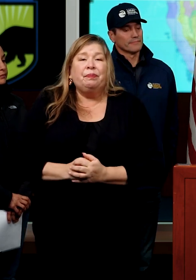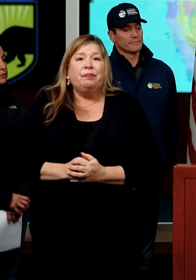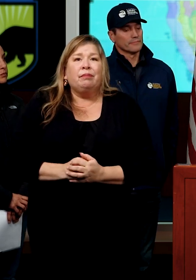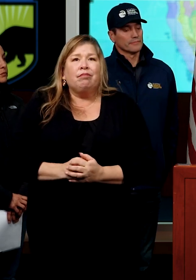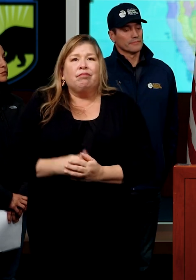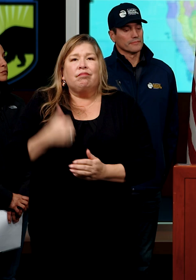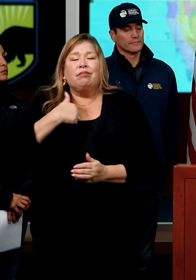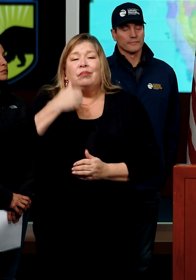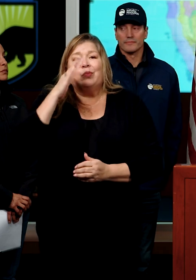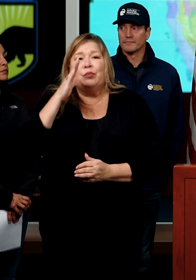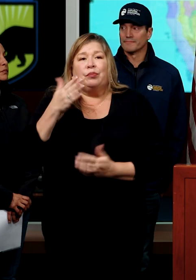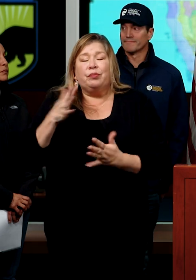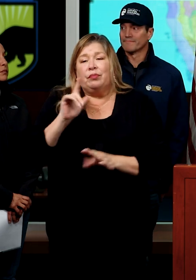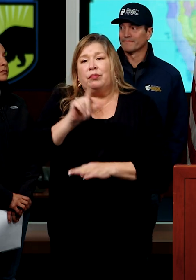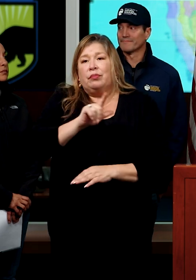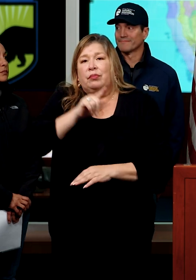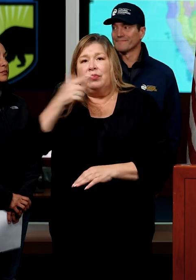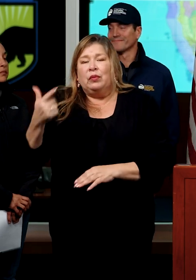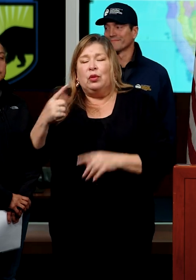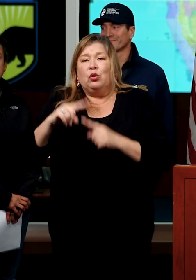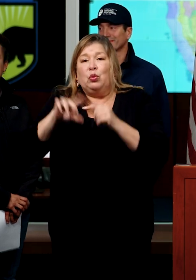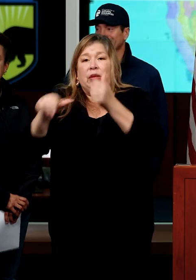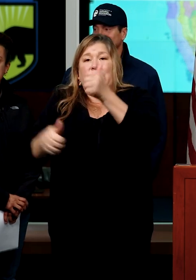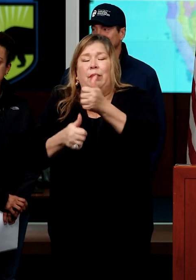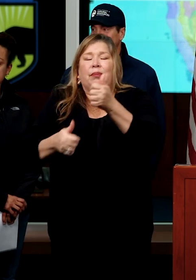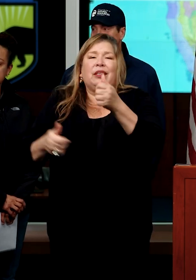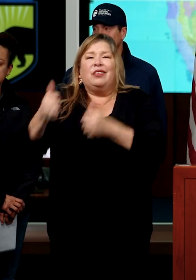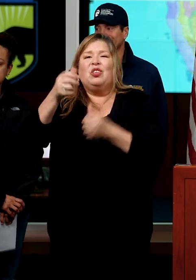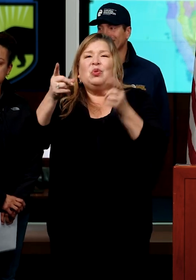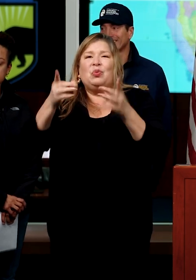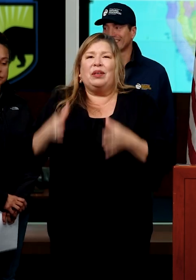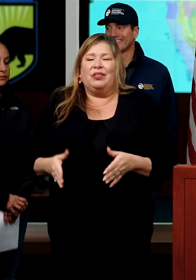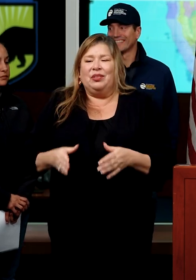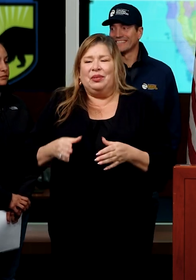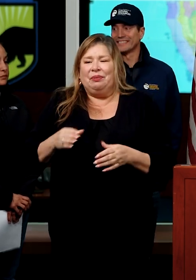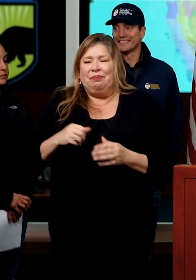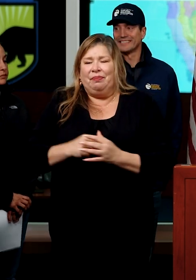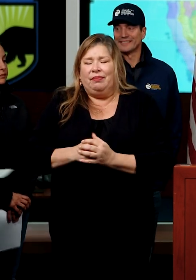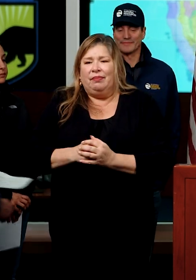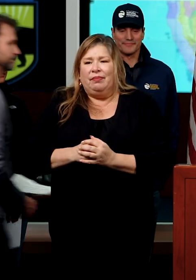with that, I will turn it over to the Deputy Director of Caltrans, Mike Kiever.